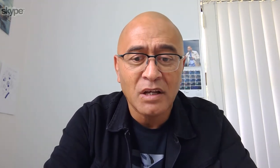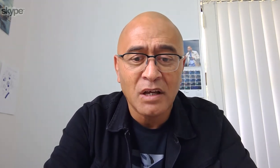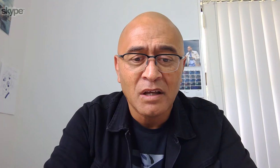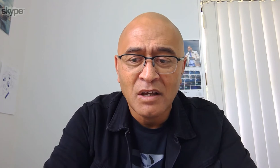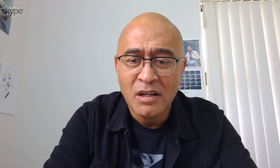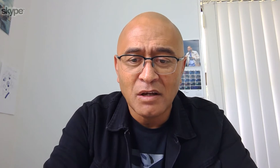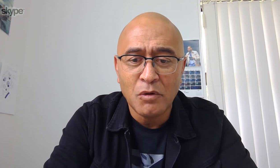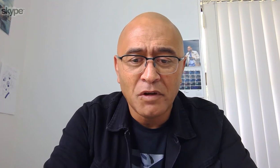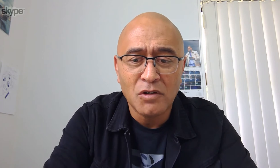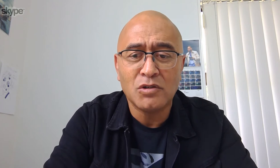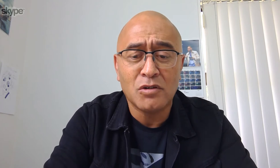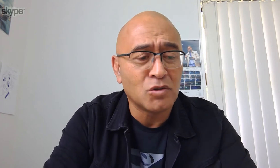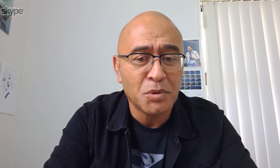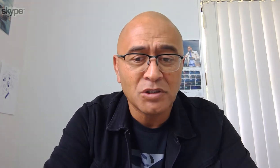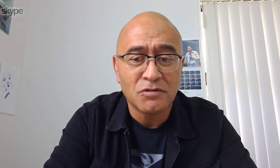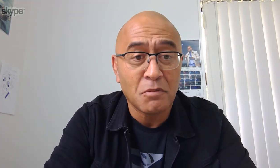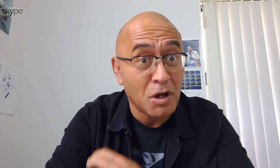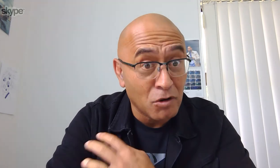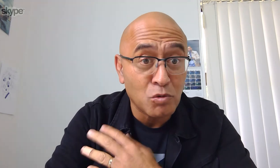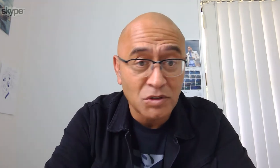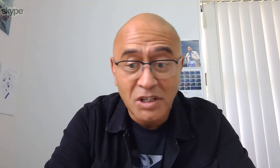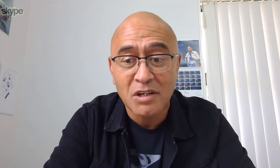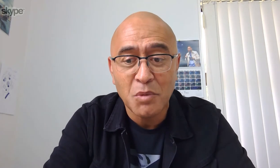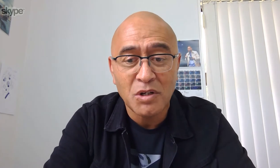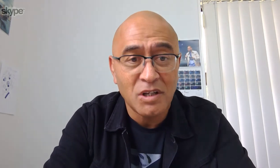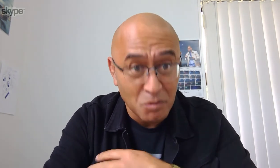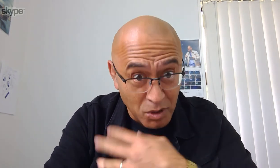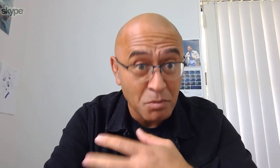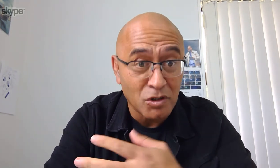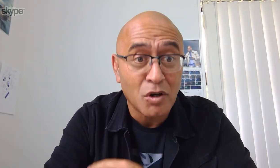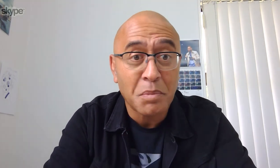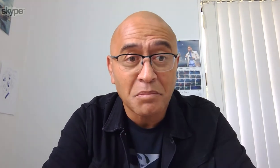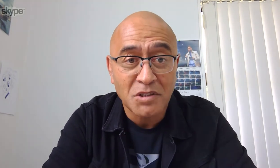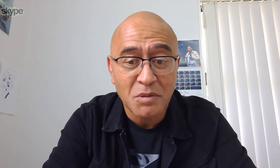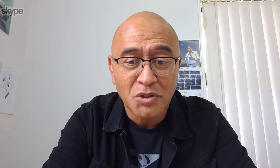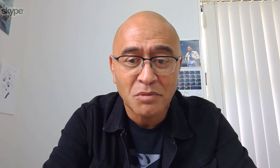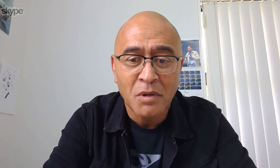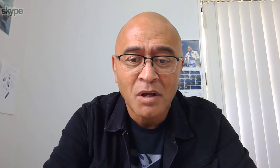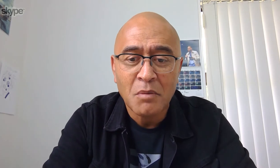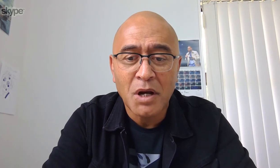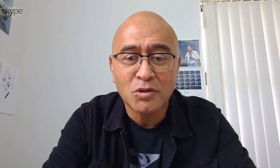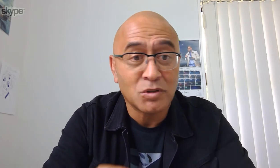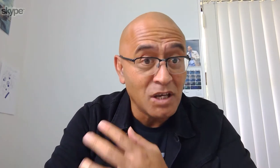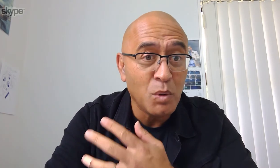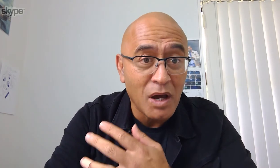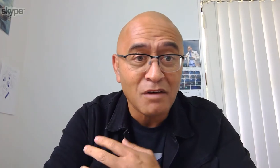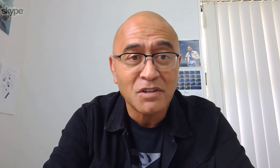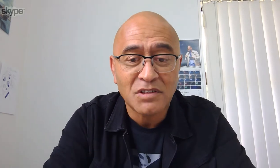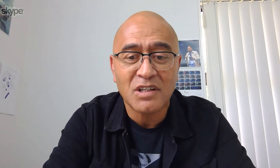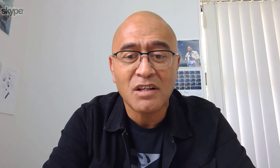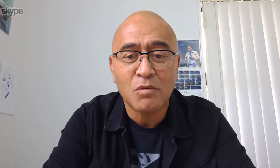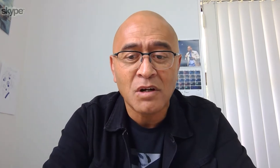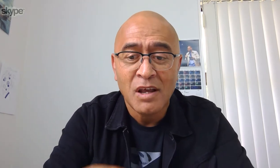-on. And, you know, we've had good contributions from our local seed community that we're able to top up the City Mission parcels. Kiwi